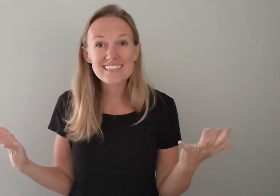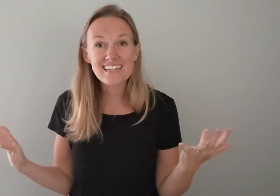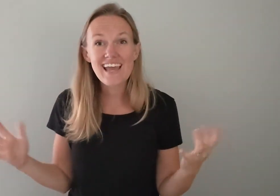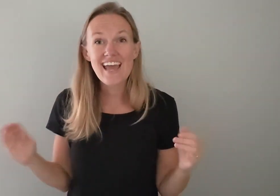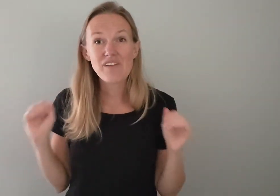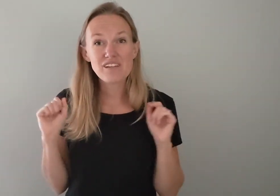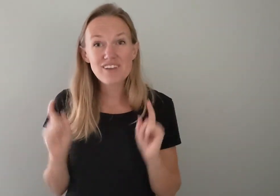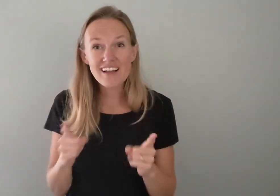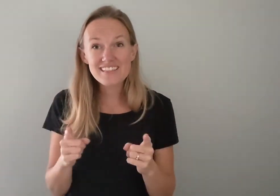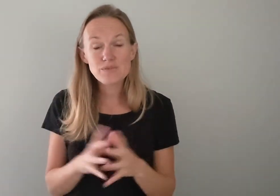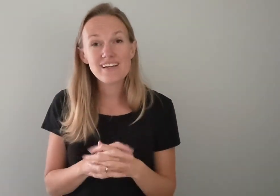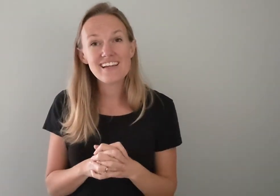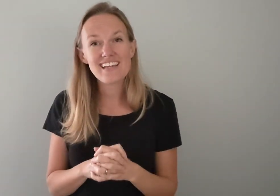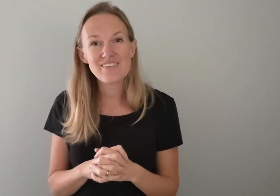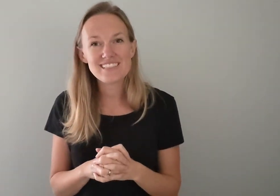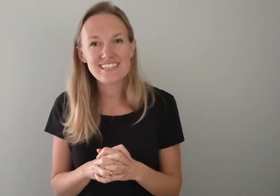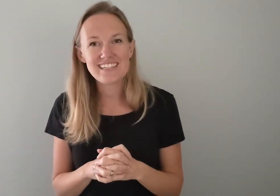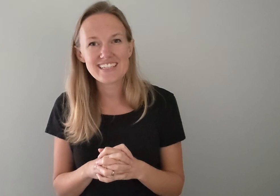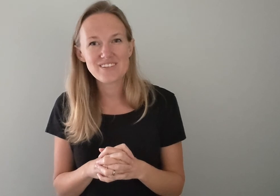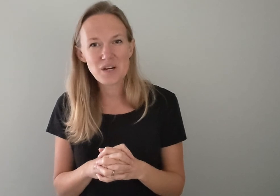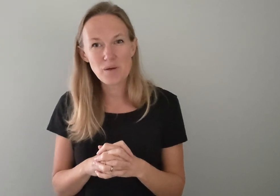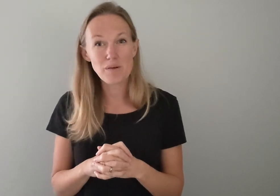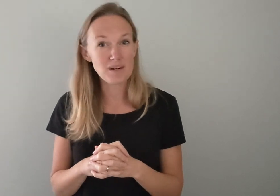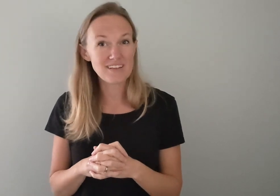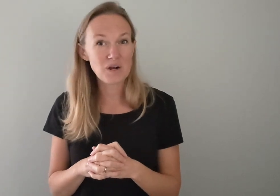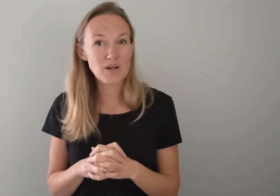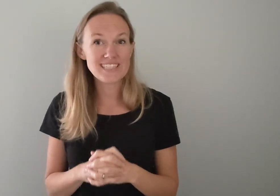and when you've got this one i can't wait to see you in the next video when we work on the chorus